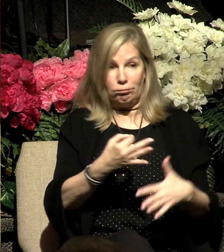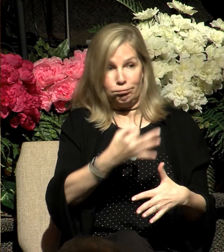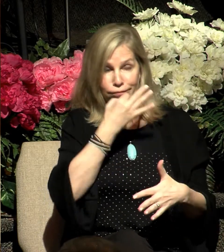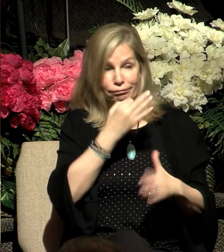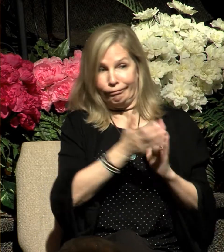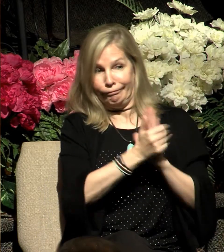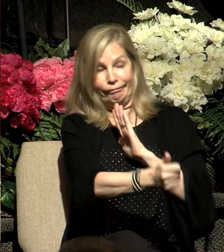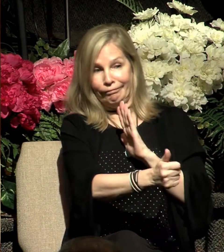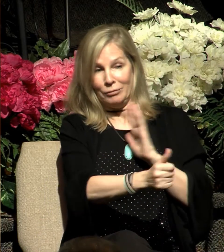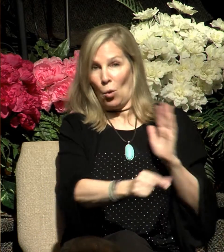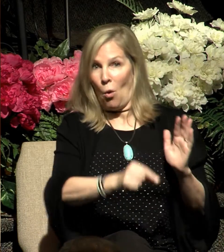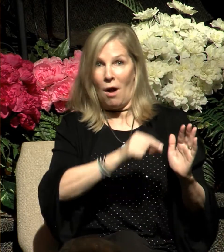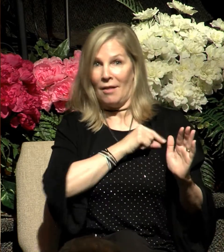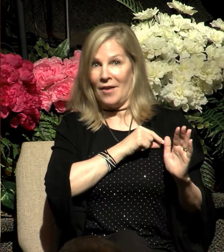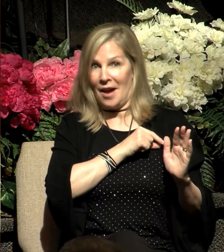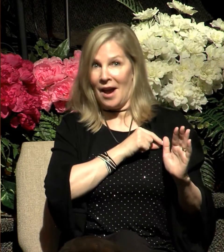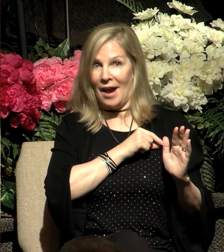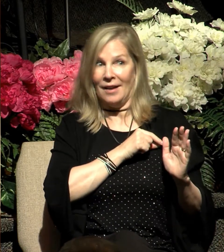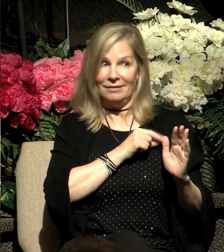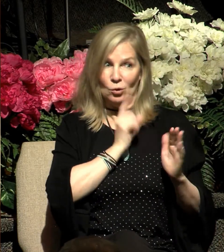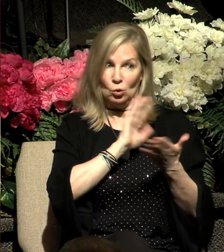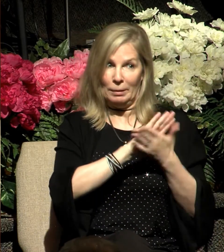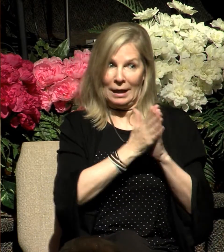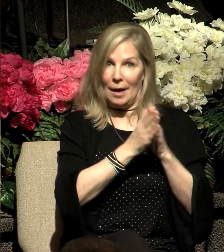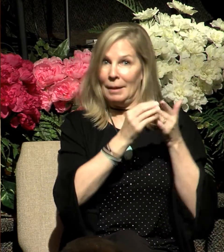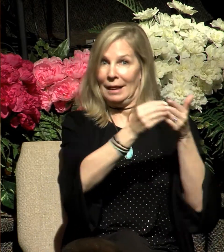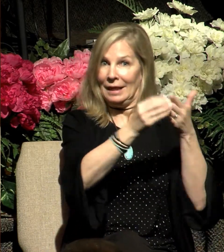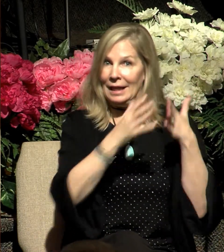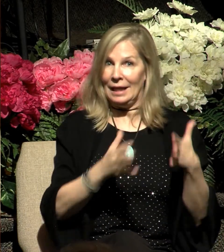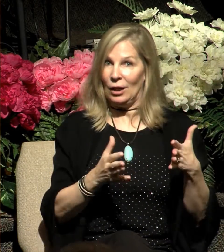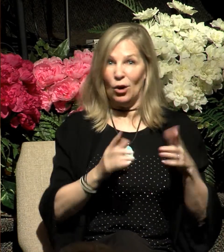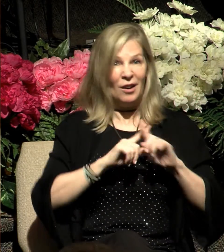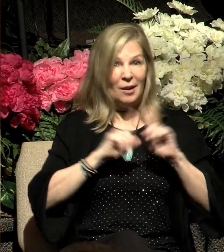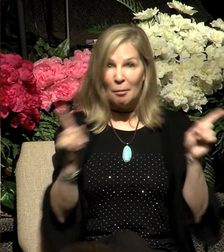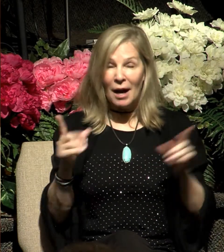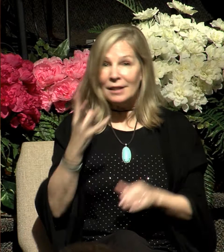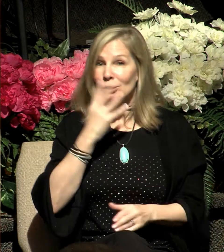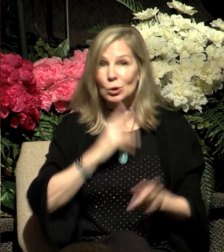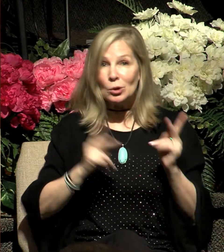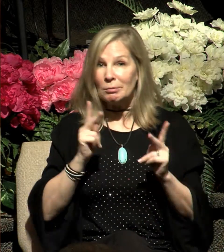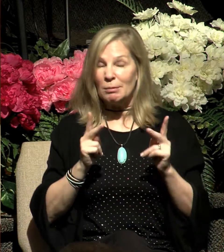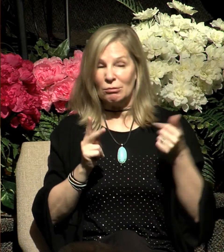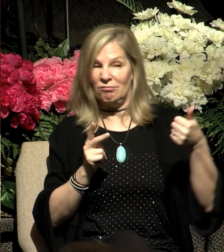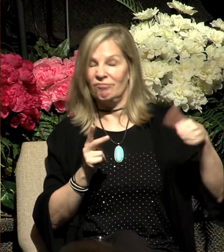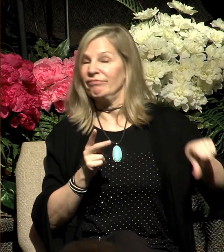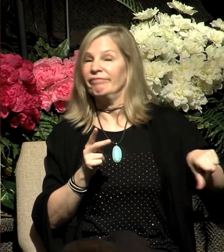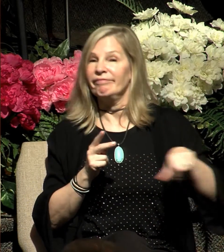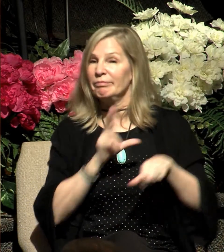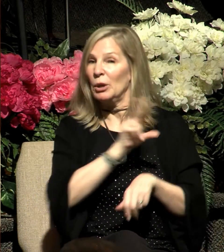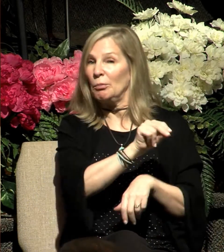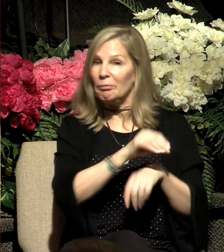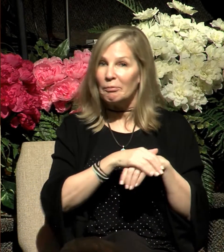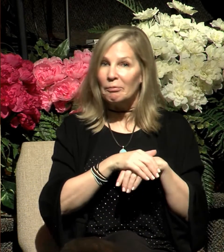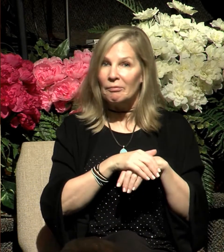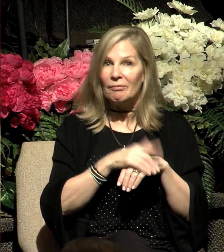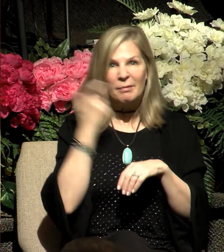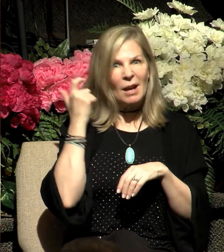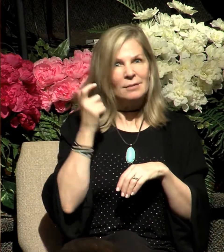Israel's deliverer, he was initially rejected by the Jewish people when he intervened in a couple of disputes